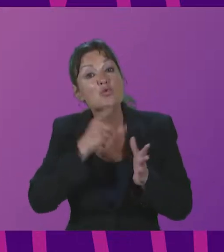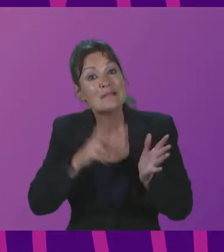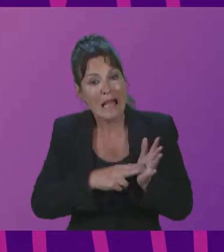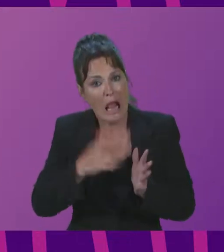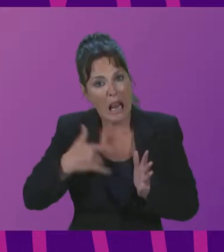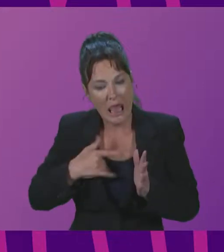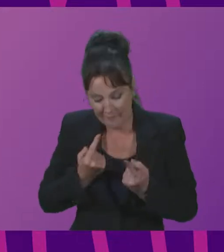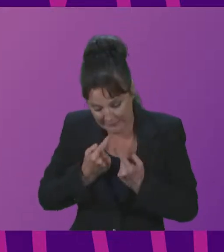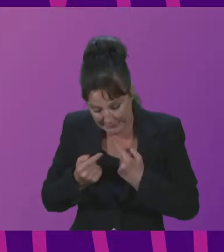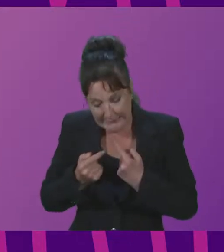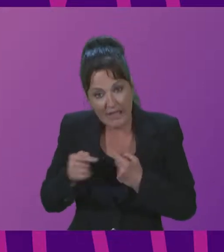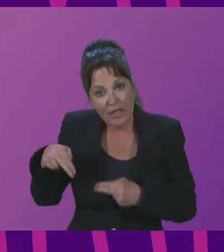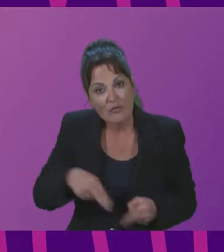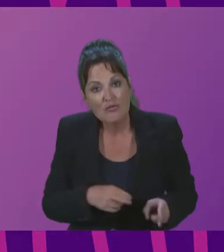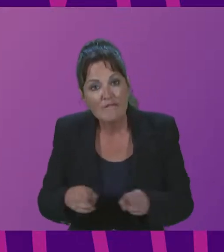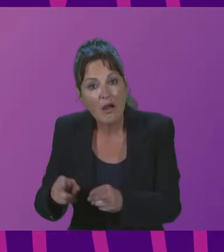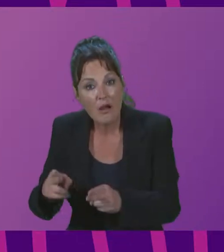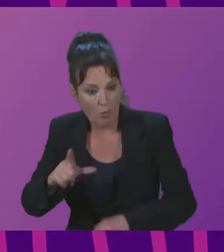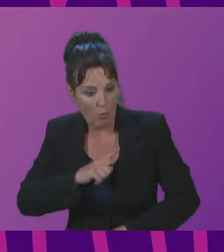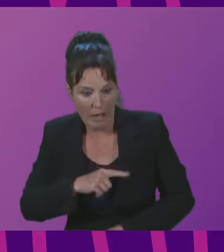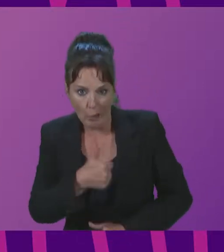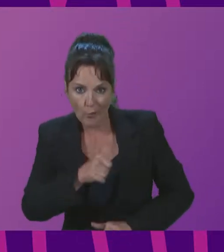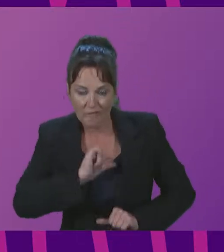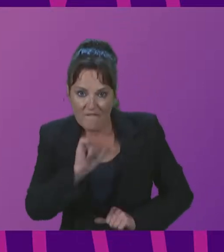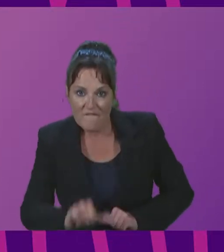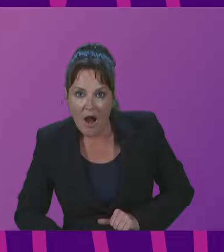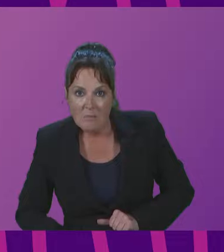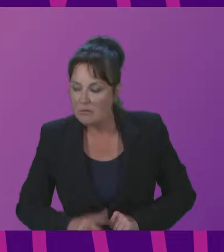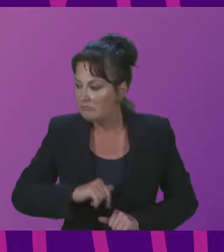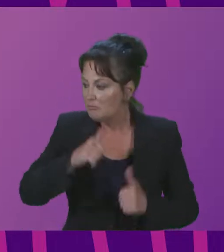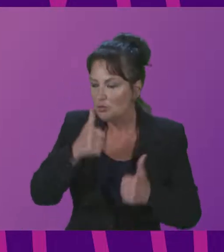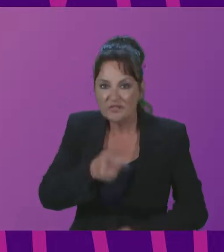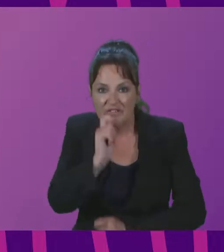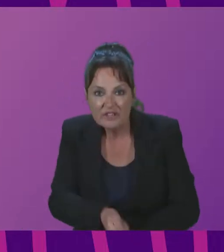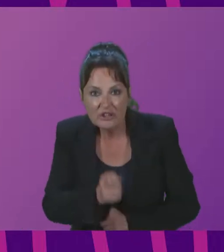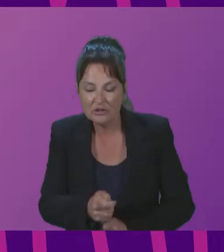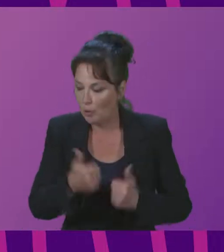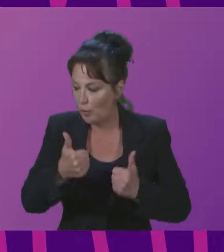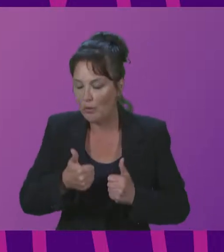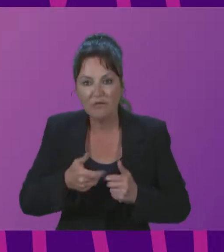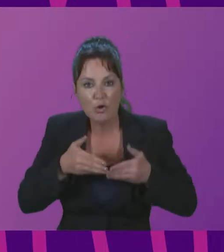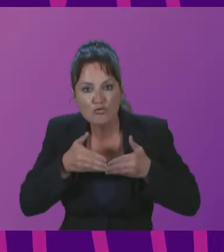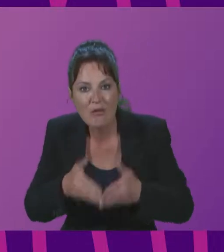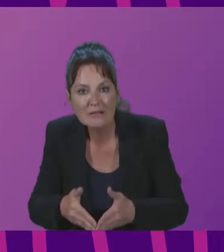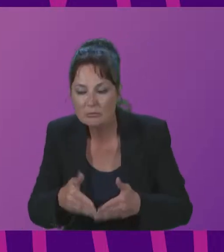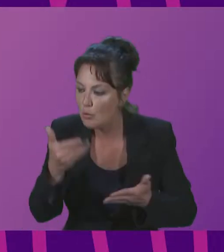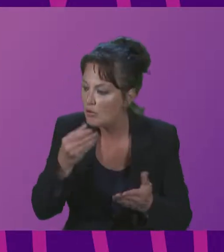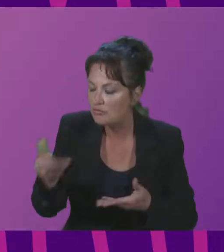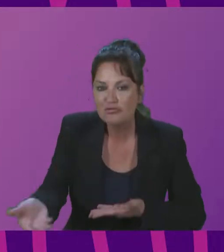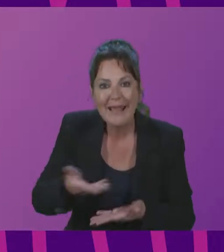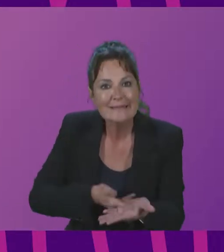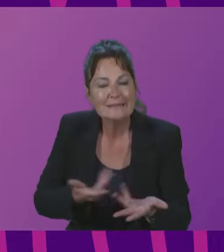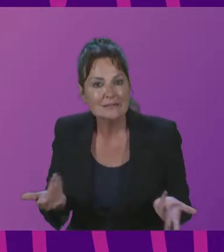of various activities such as agriculture, livestock, fisheries, transport, trade and so on.